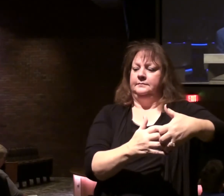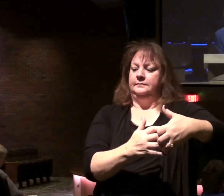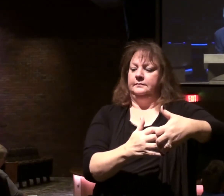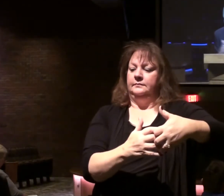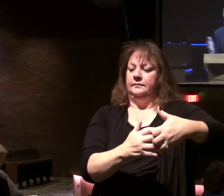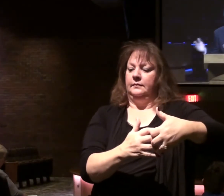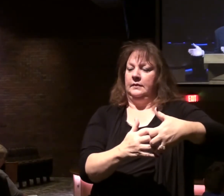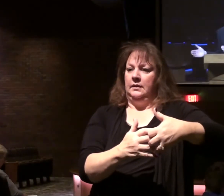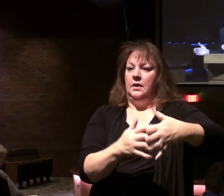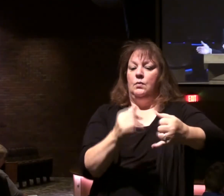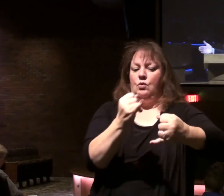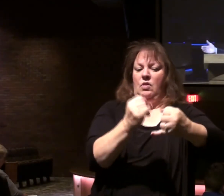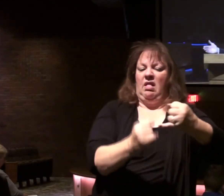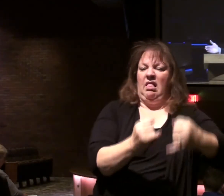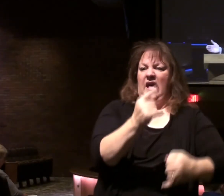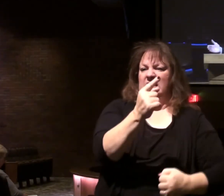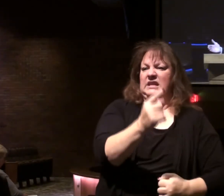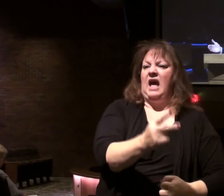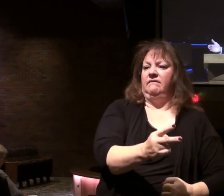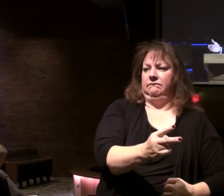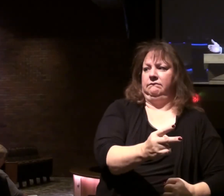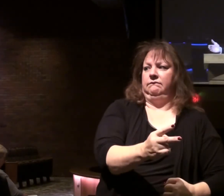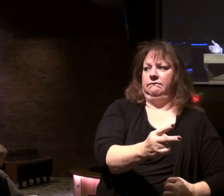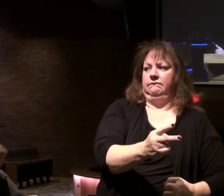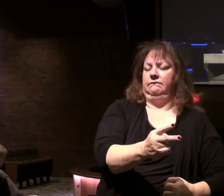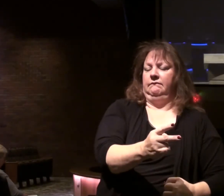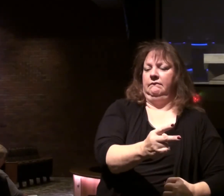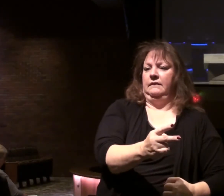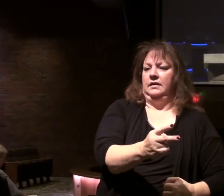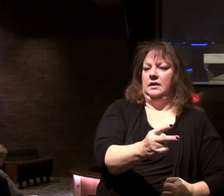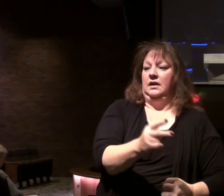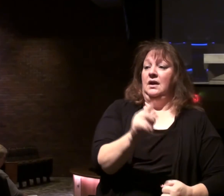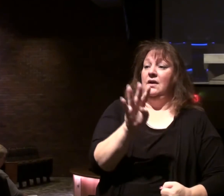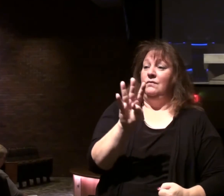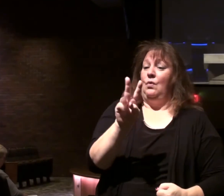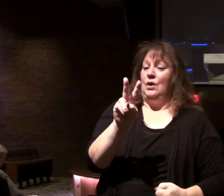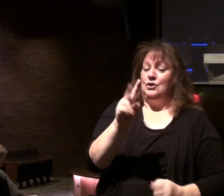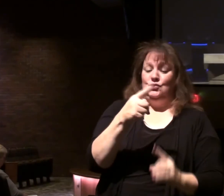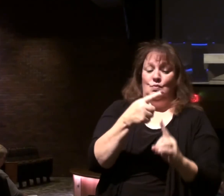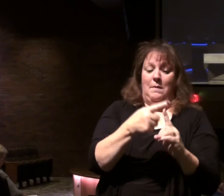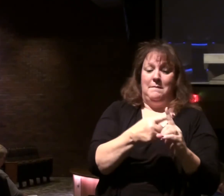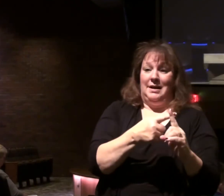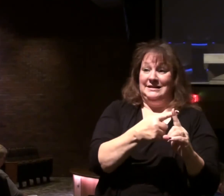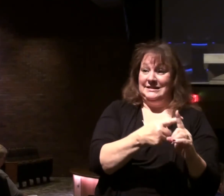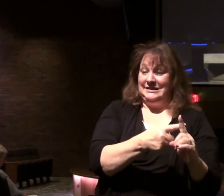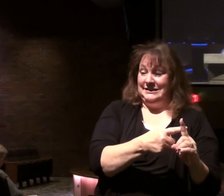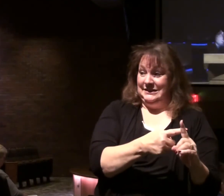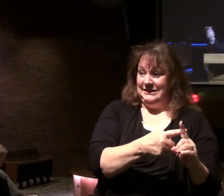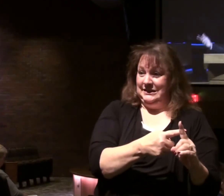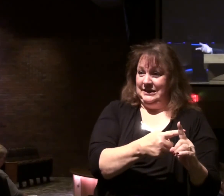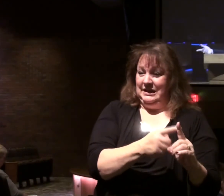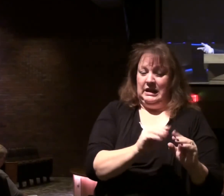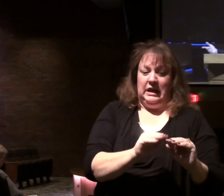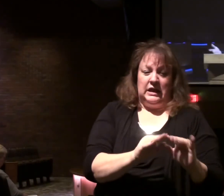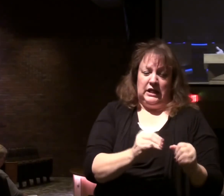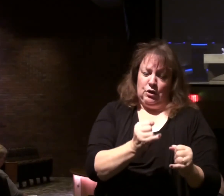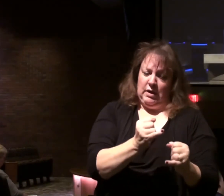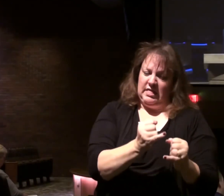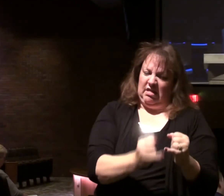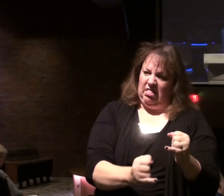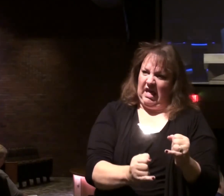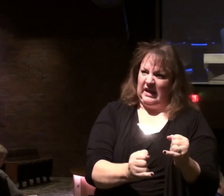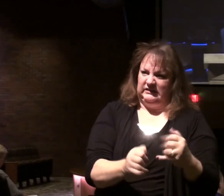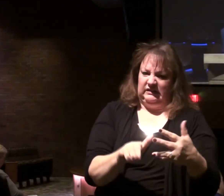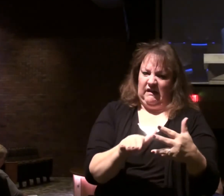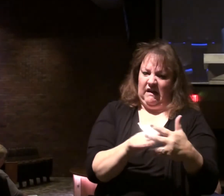that we're in the last half of the tribulation. The 42 months are clearly the last half of the